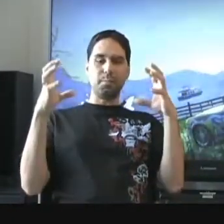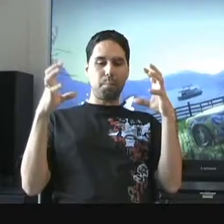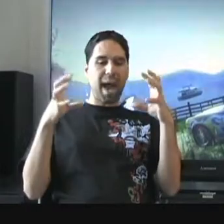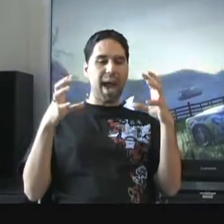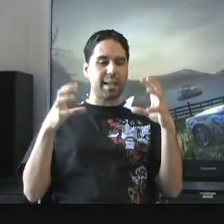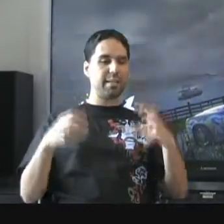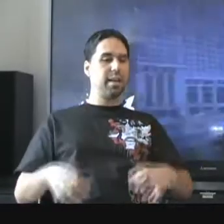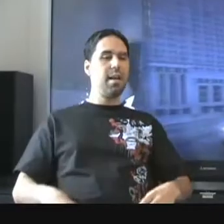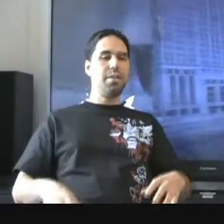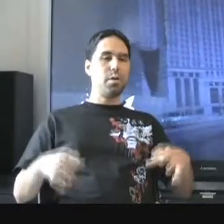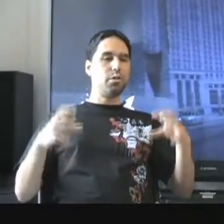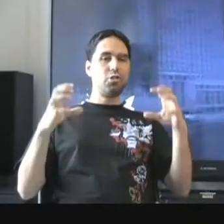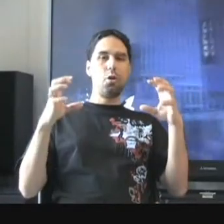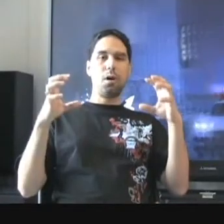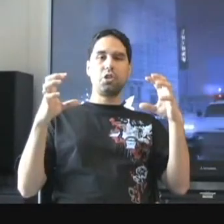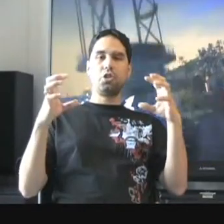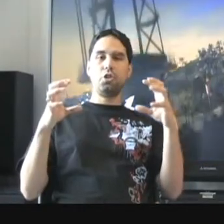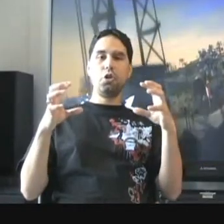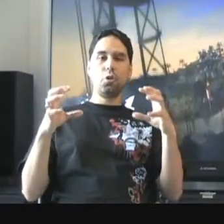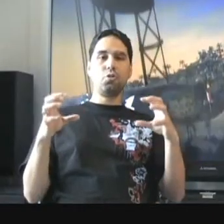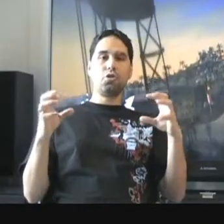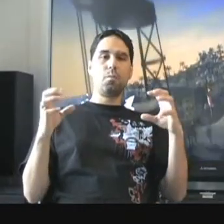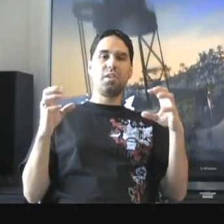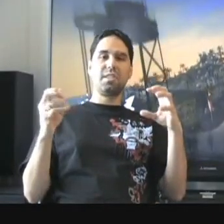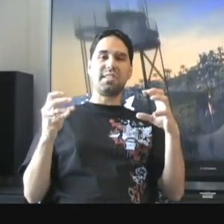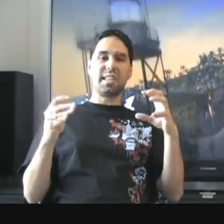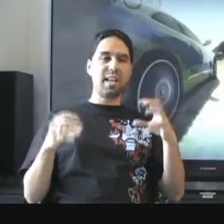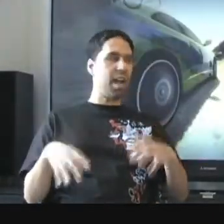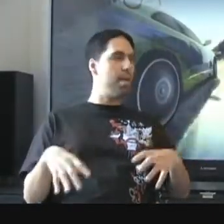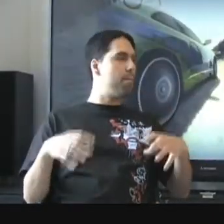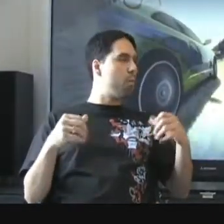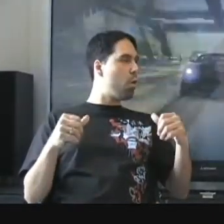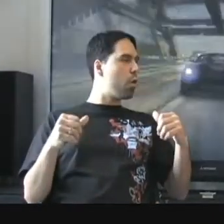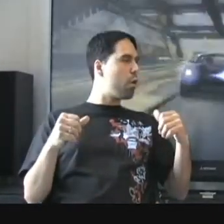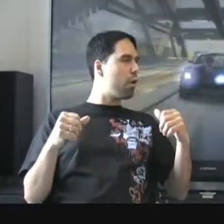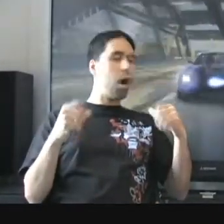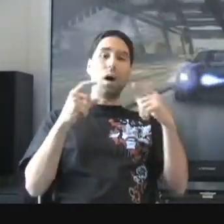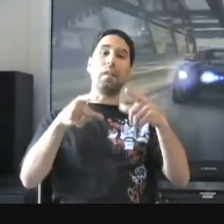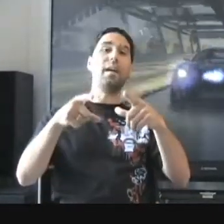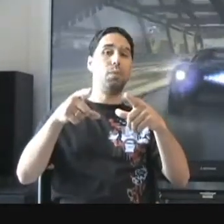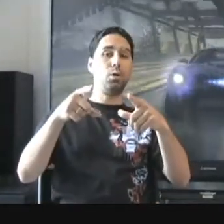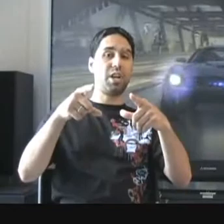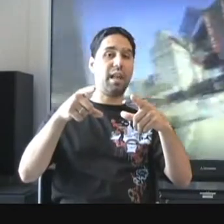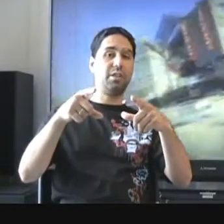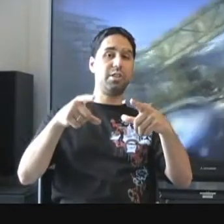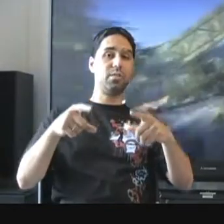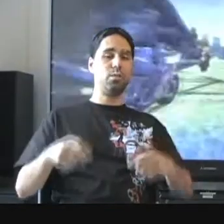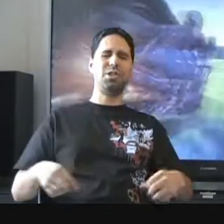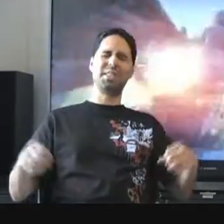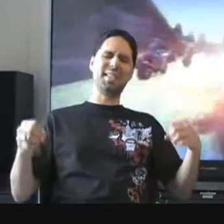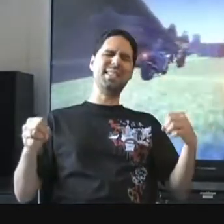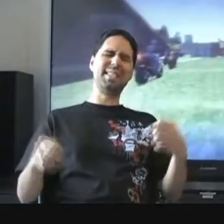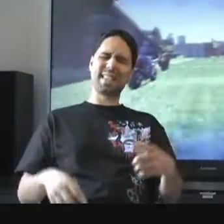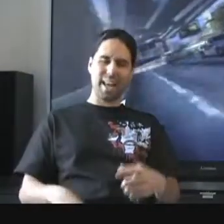packed. There is so much to do, so much to see, and more online mode challenges, which is insane.